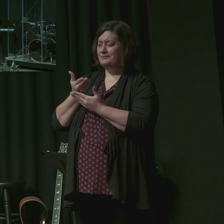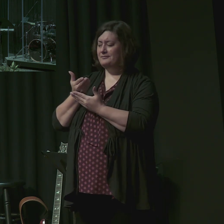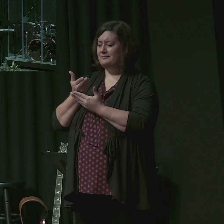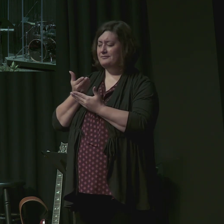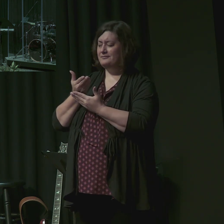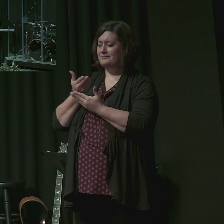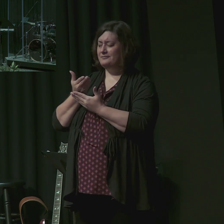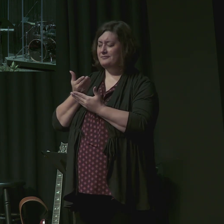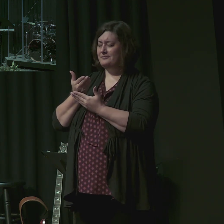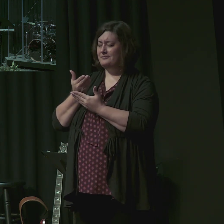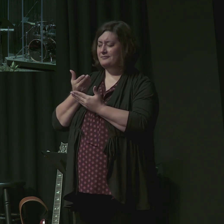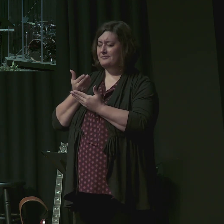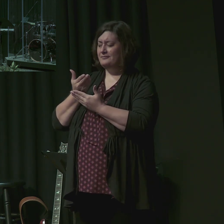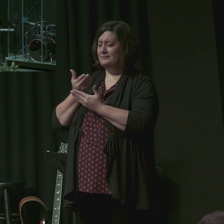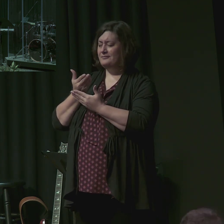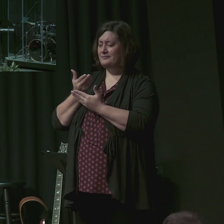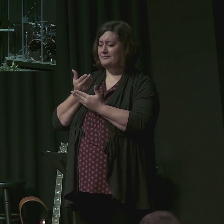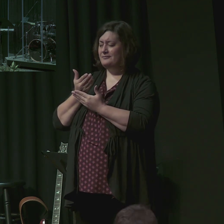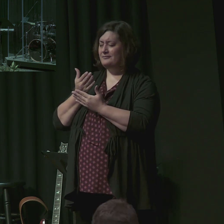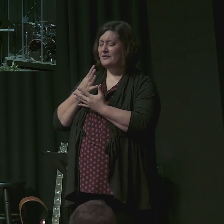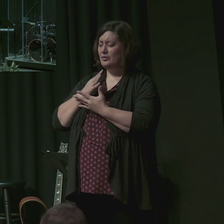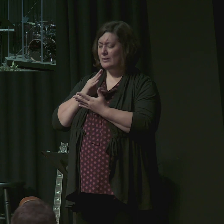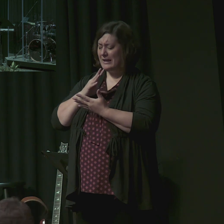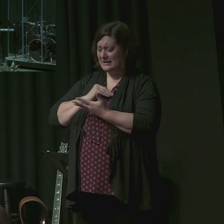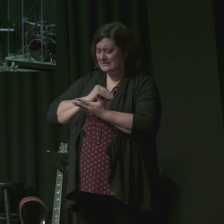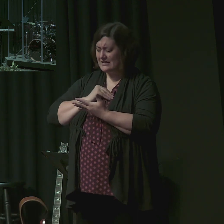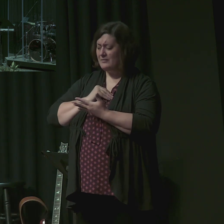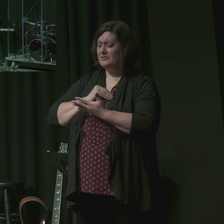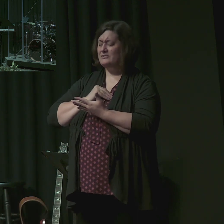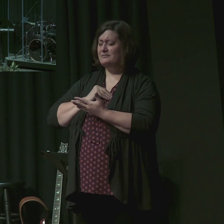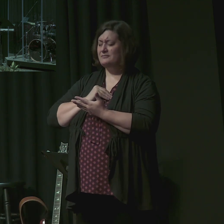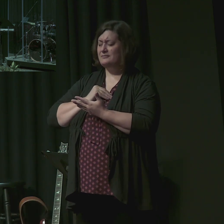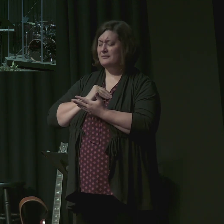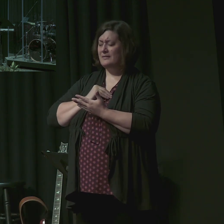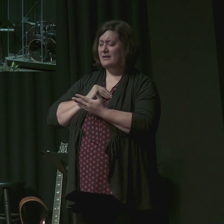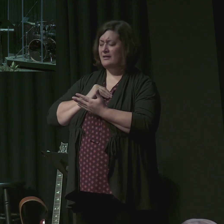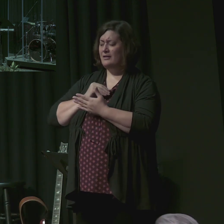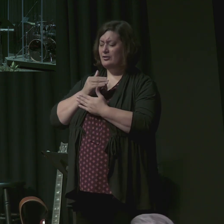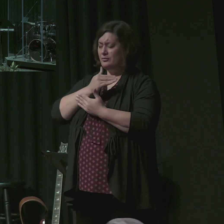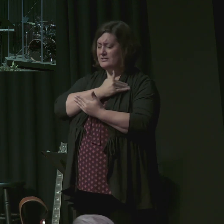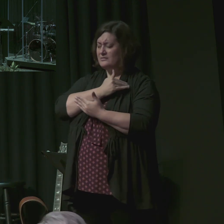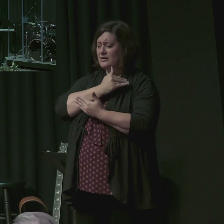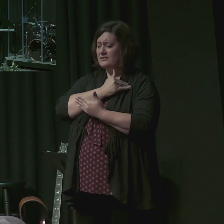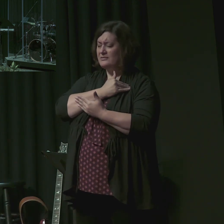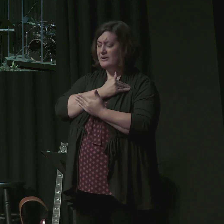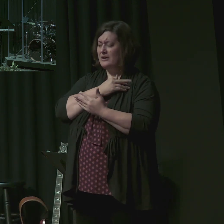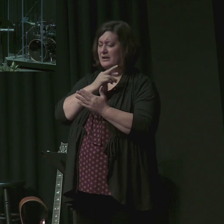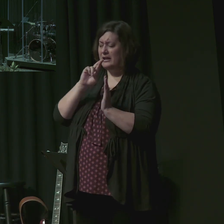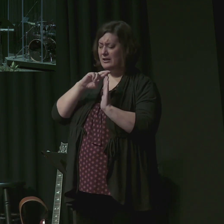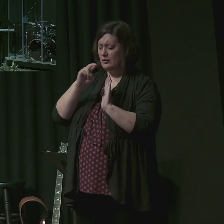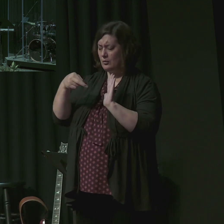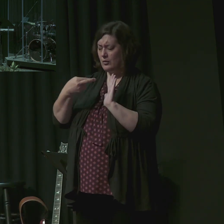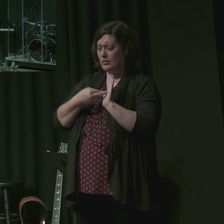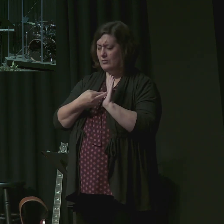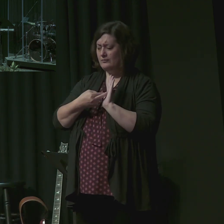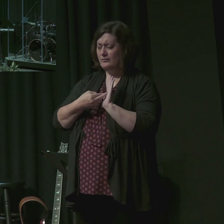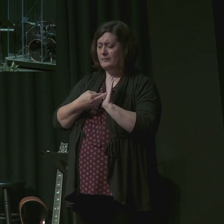to take upon ourselves at the call and ordination of others the role and